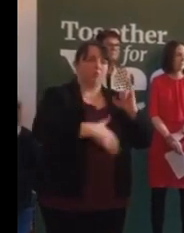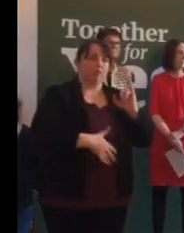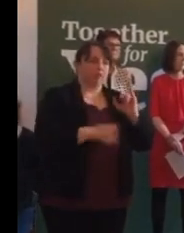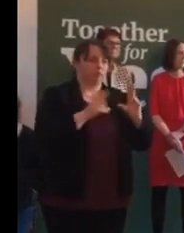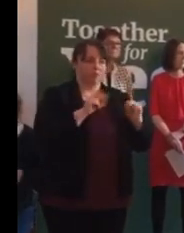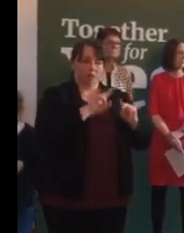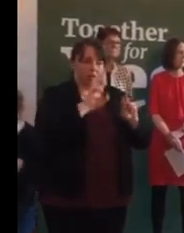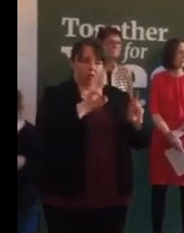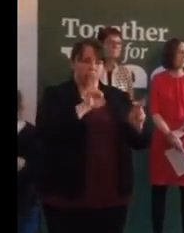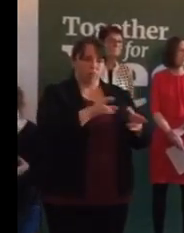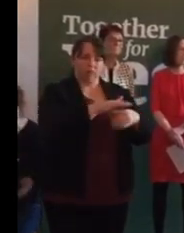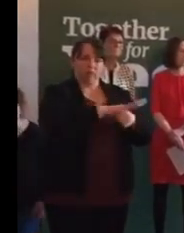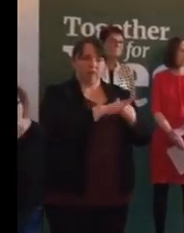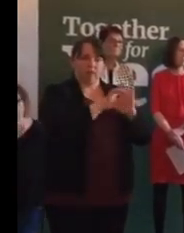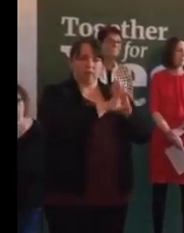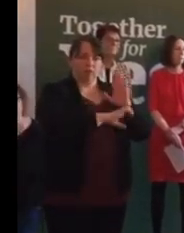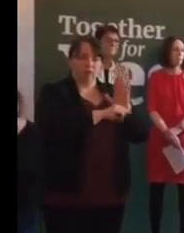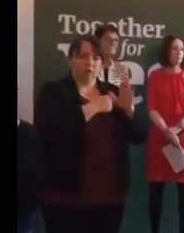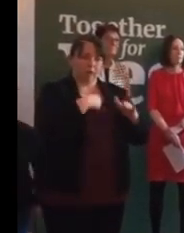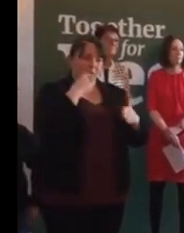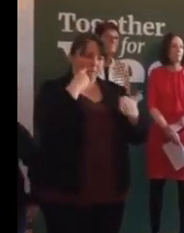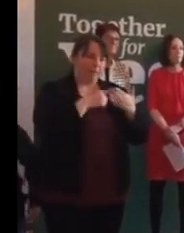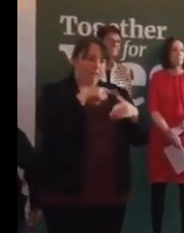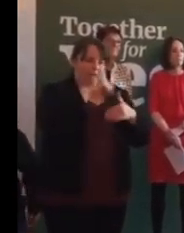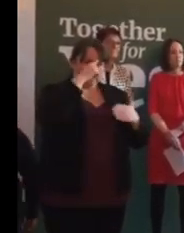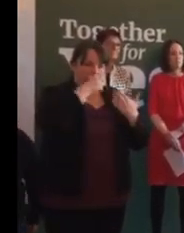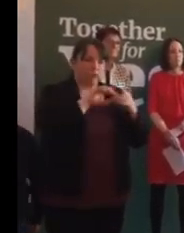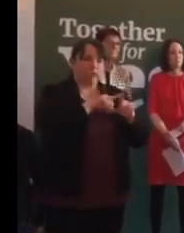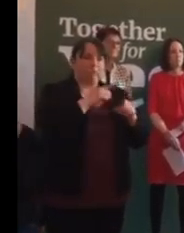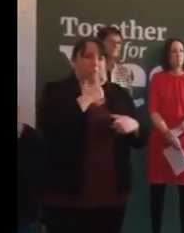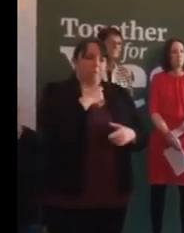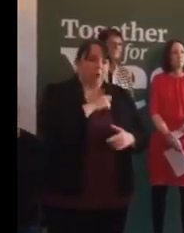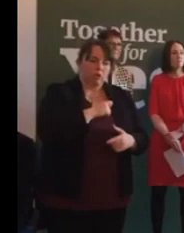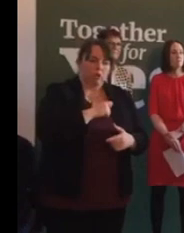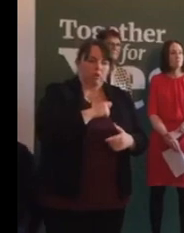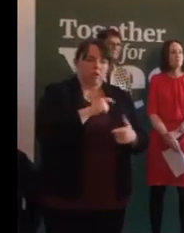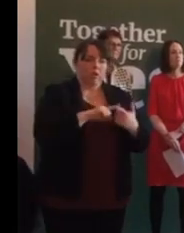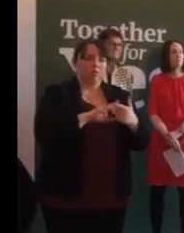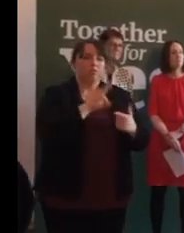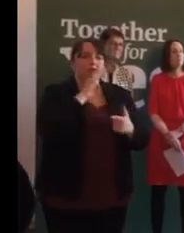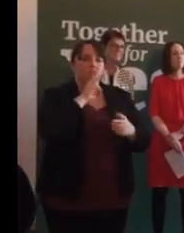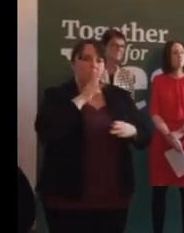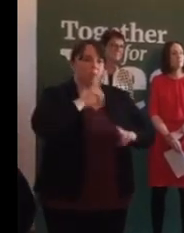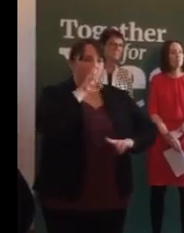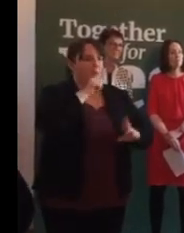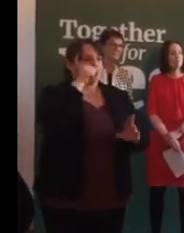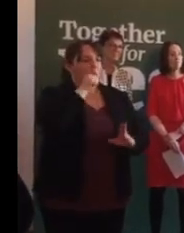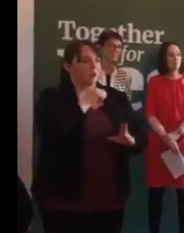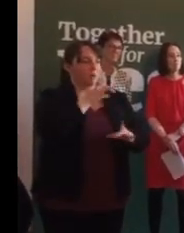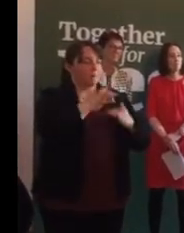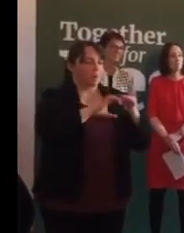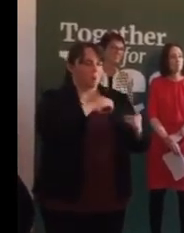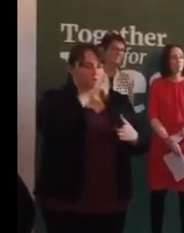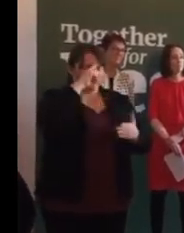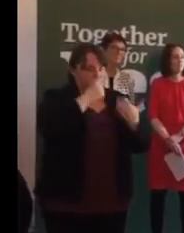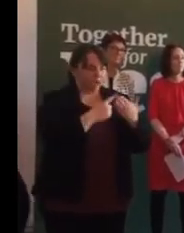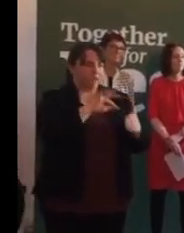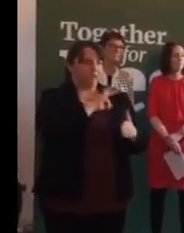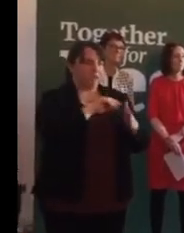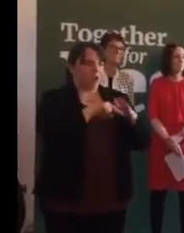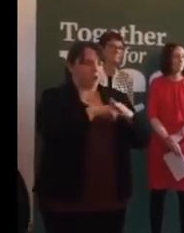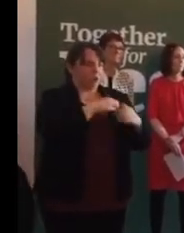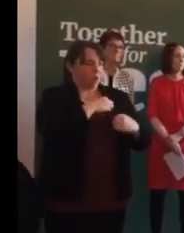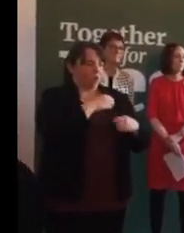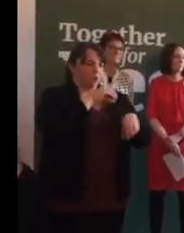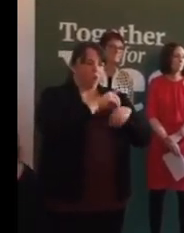believe this decision is a personal and a private one, one that a woman should be allowed to make under the care and support of her